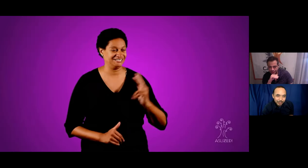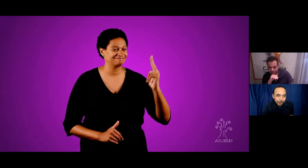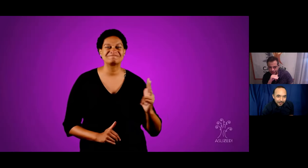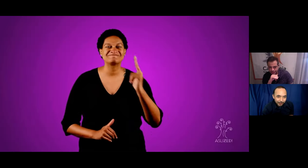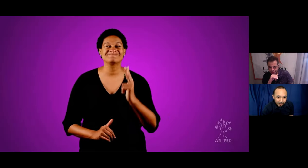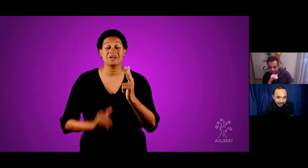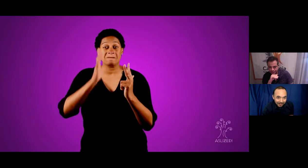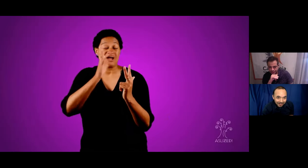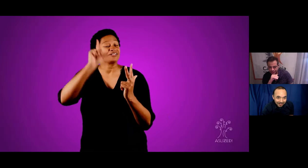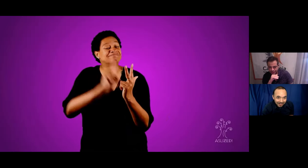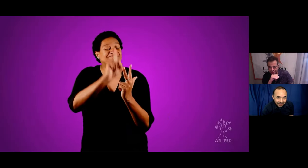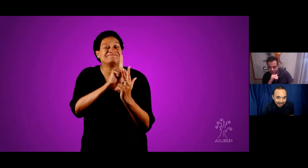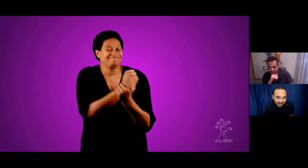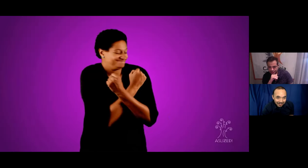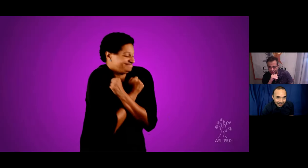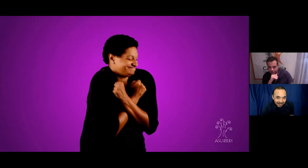It's the three little pigs.